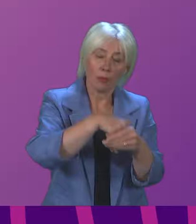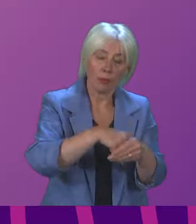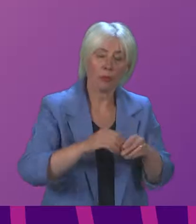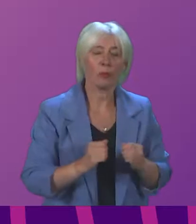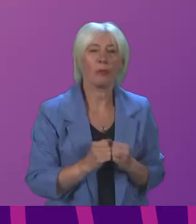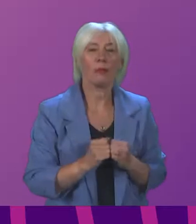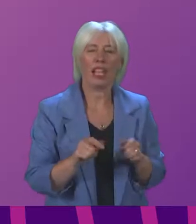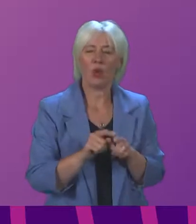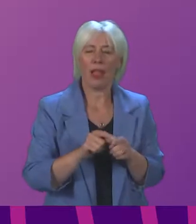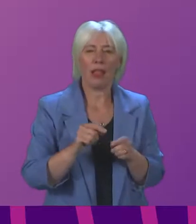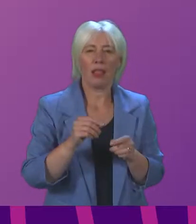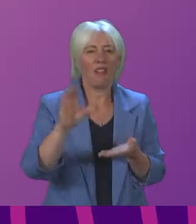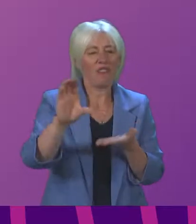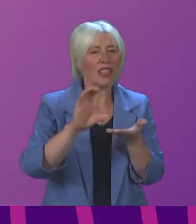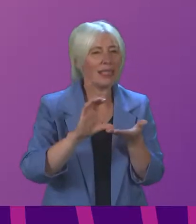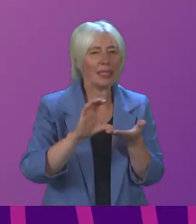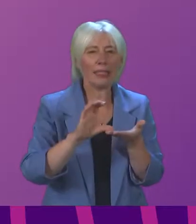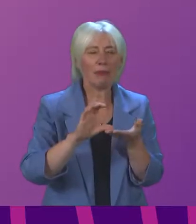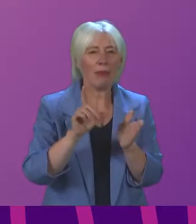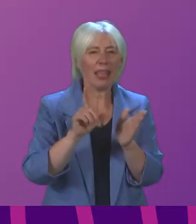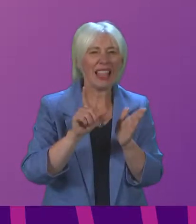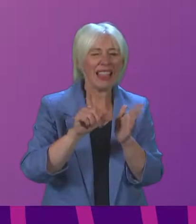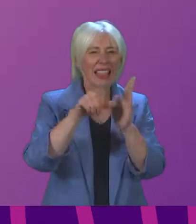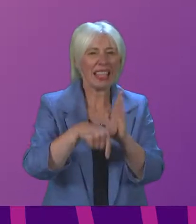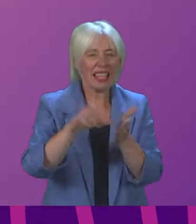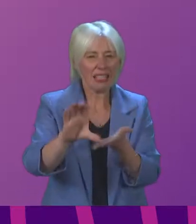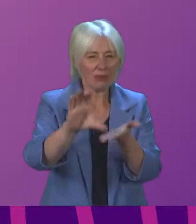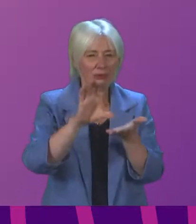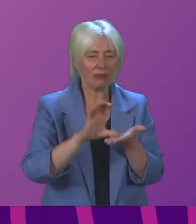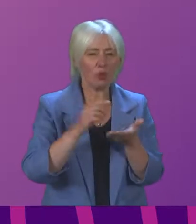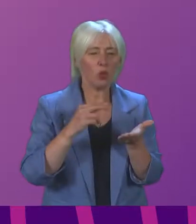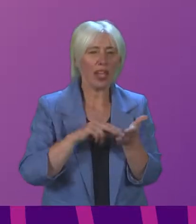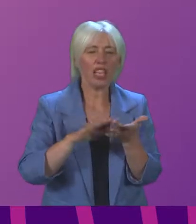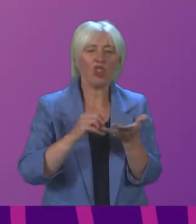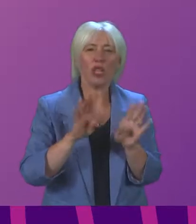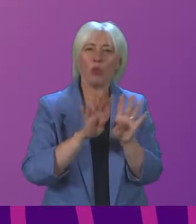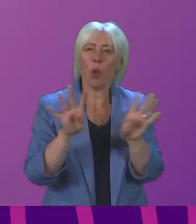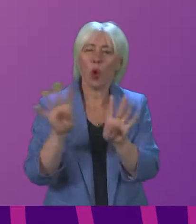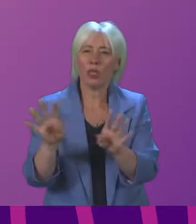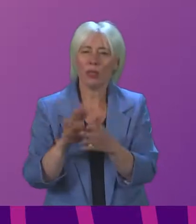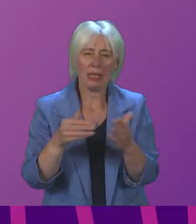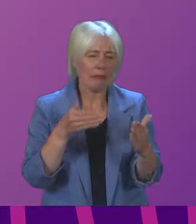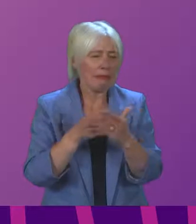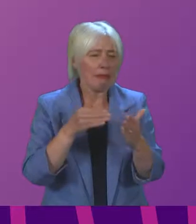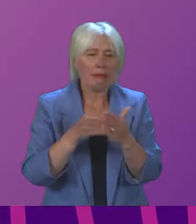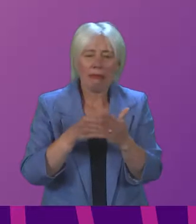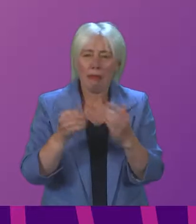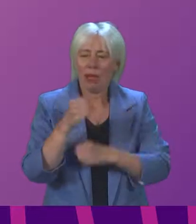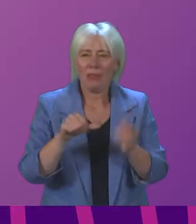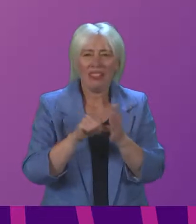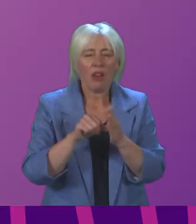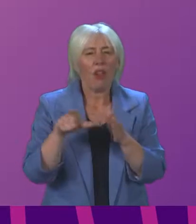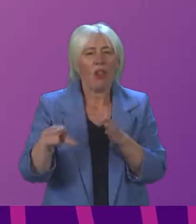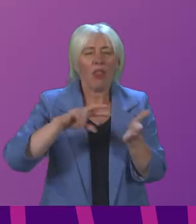approach to funding and late provision of funds to NHS boards, which creates an additional barrier to recruitment and workforce planning.